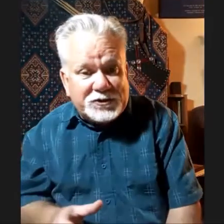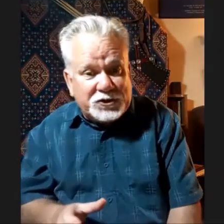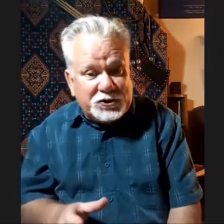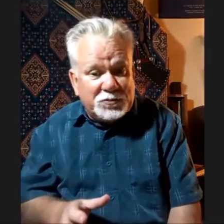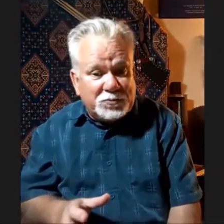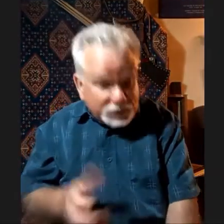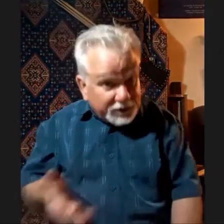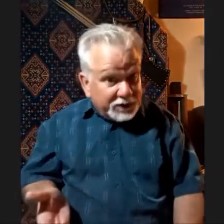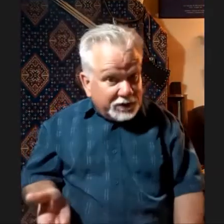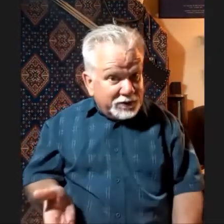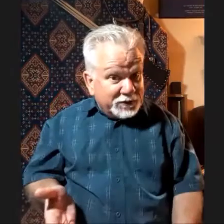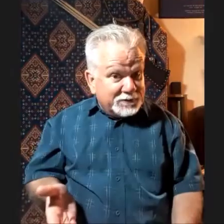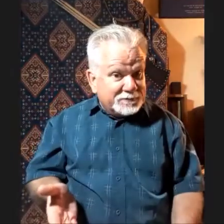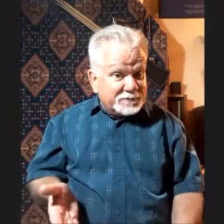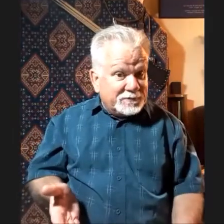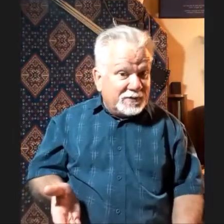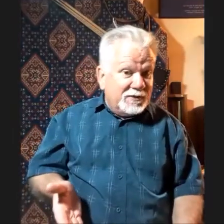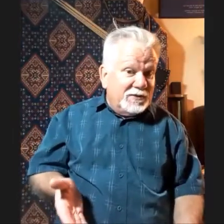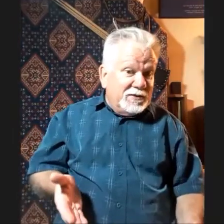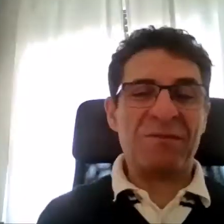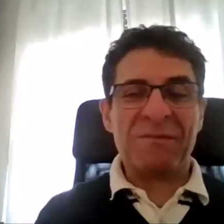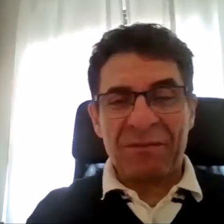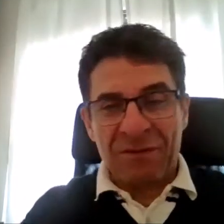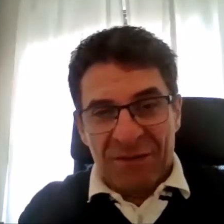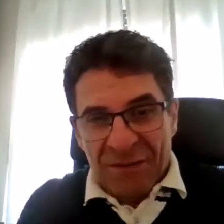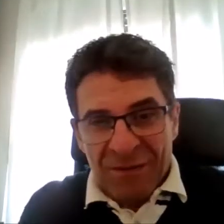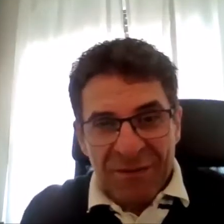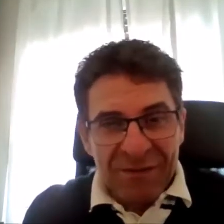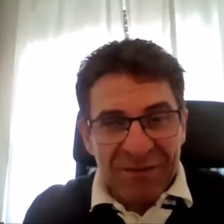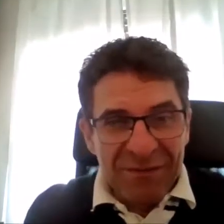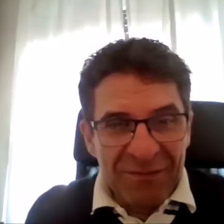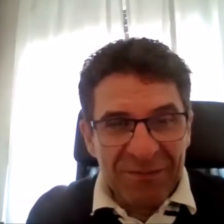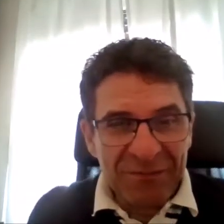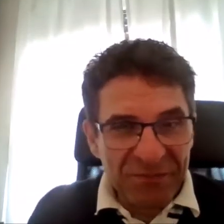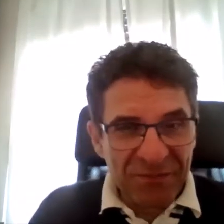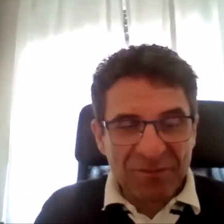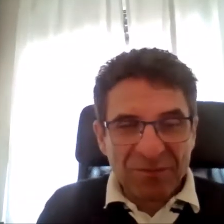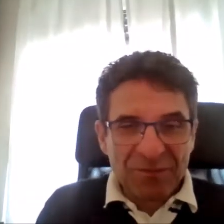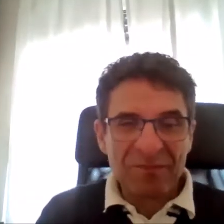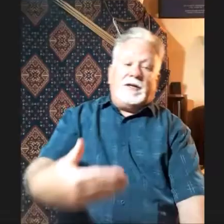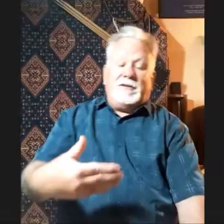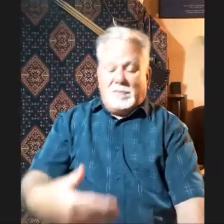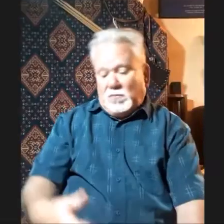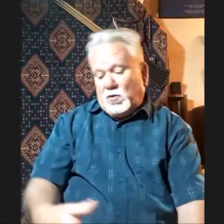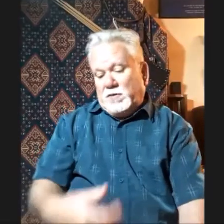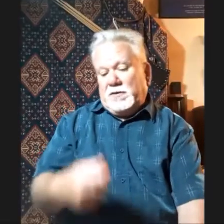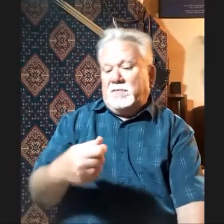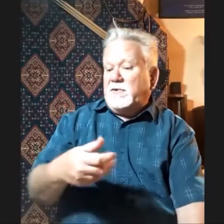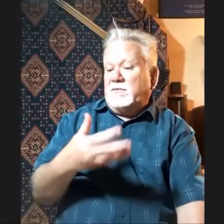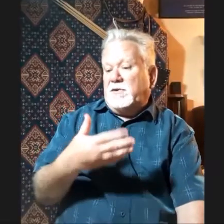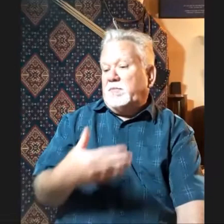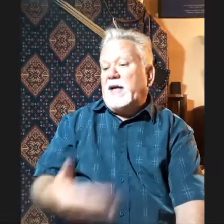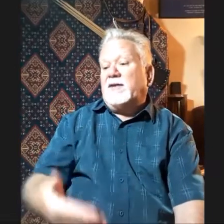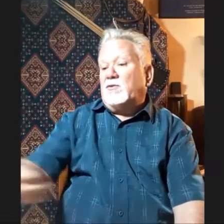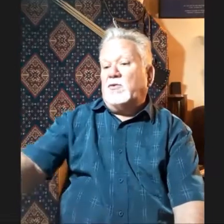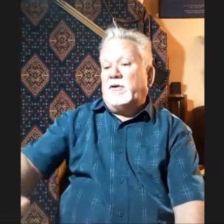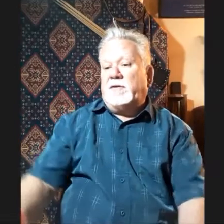to shoot because they can kill you. Yeah, of course. So, the king is showing, well, the palace or whoever